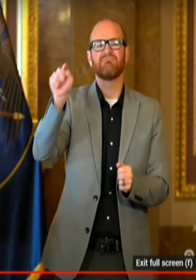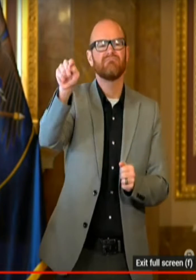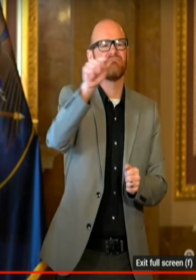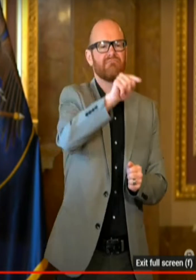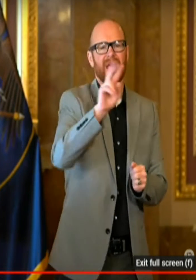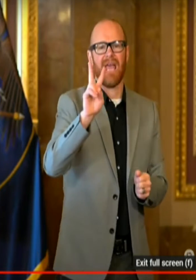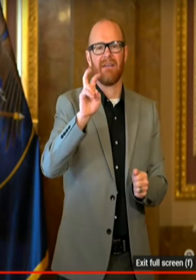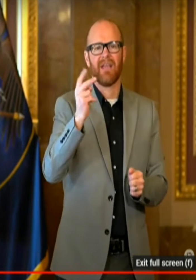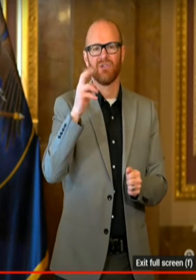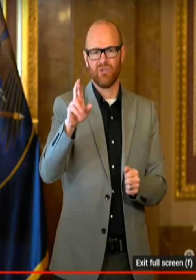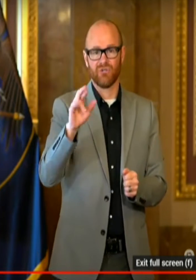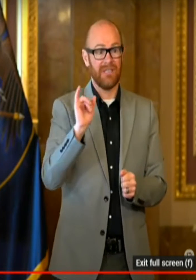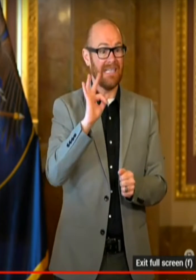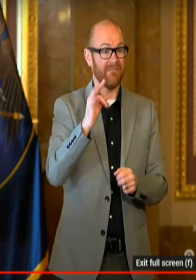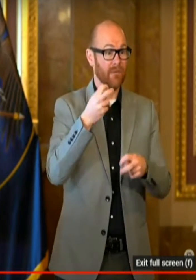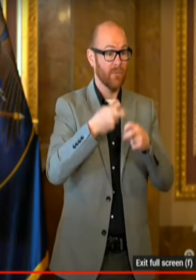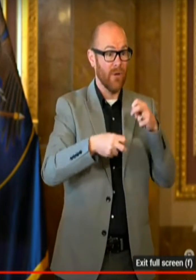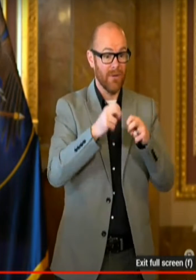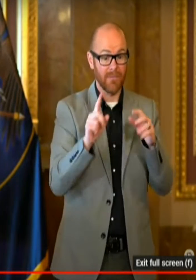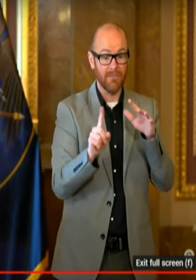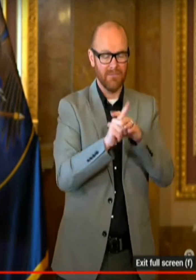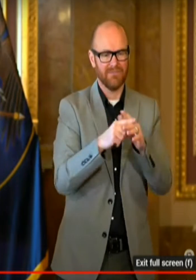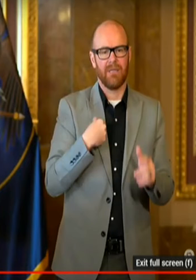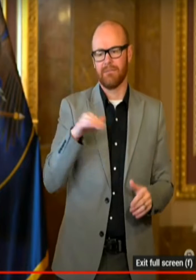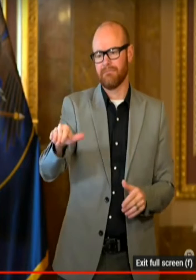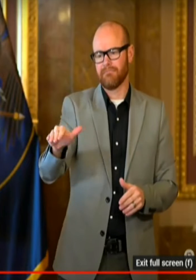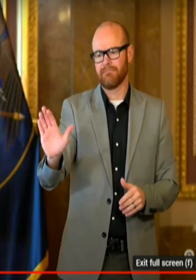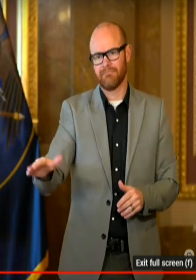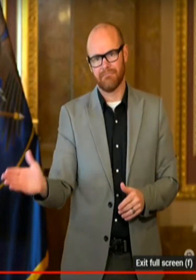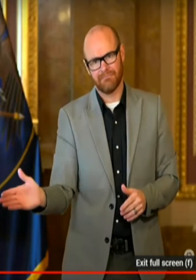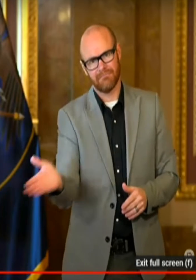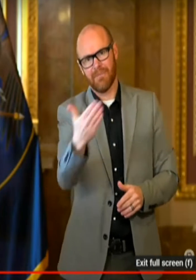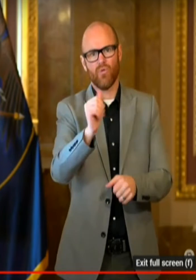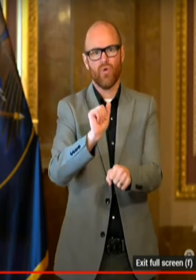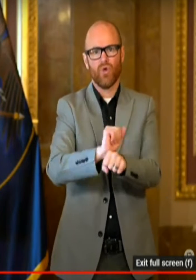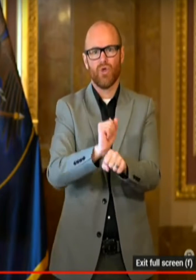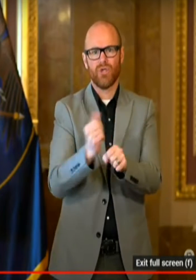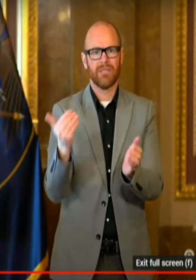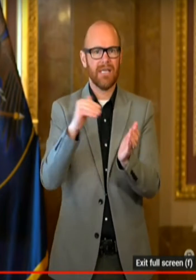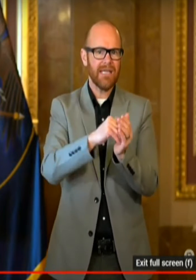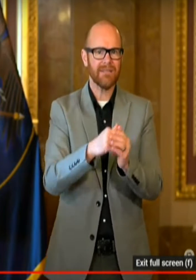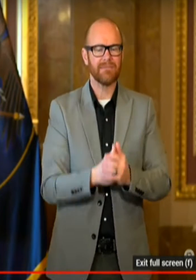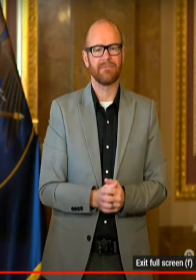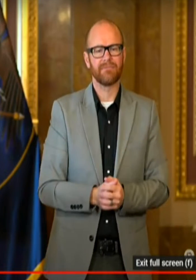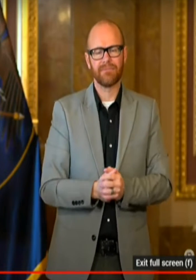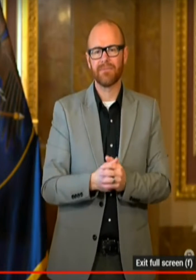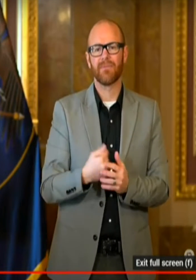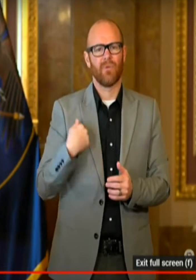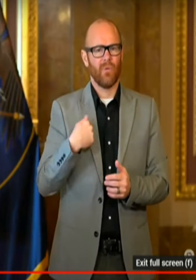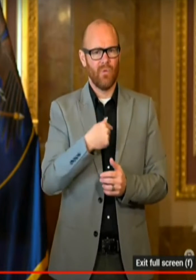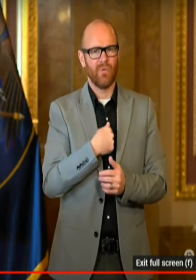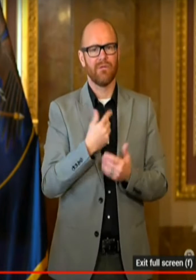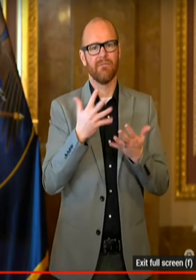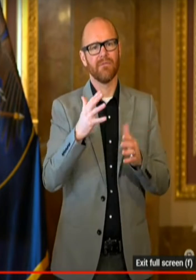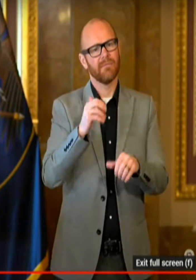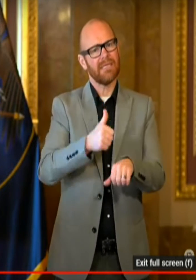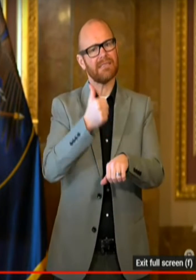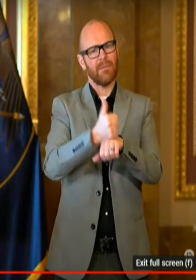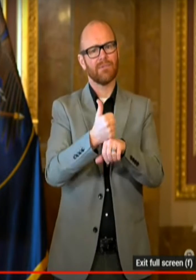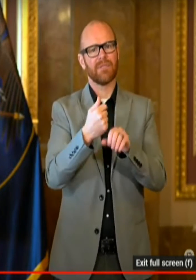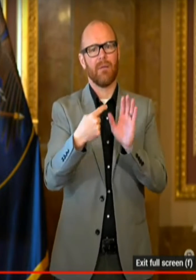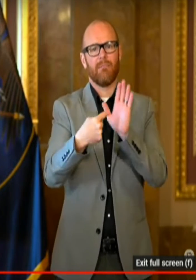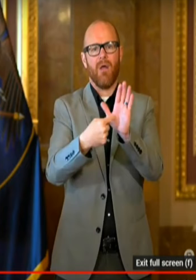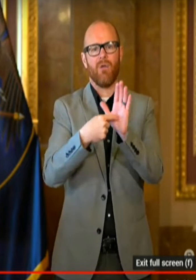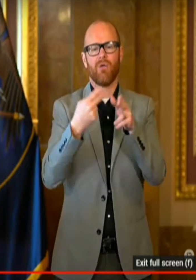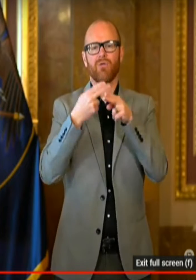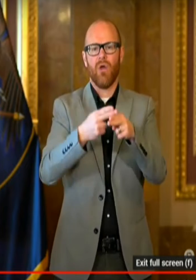we can come back and ask them to come back online and be able to help us in that process. We have been establishing a model that we call a kiosk